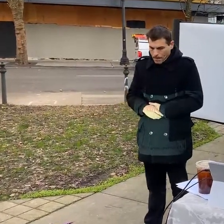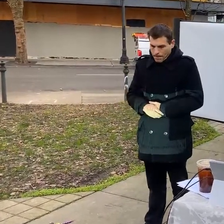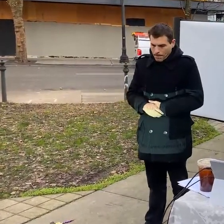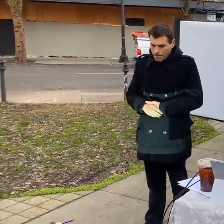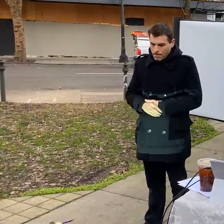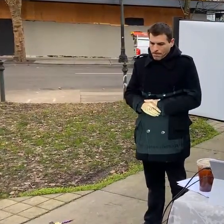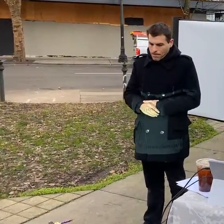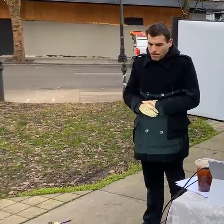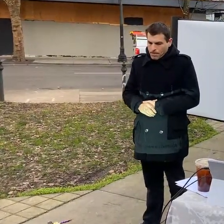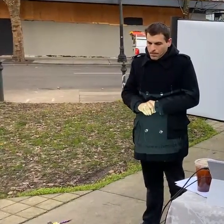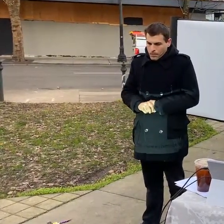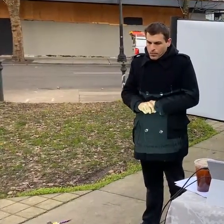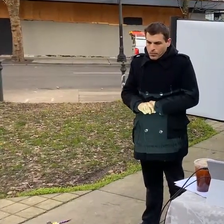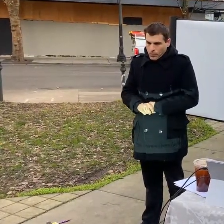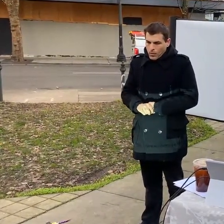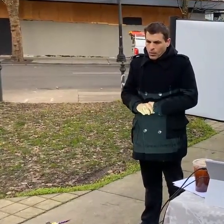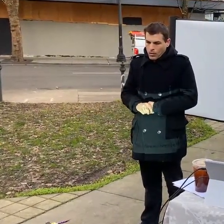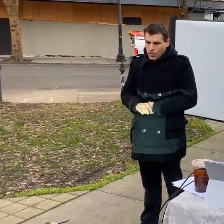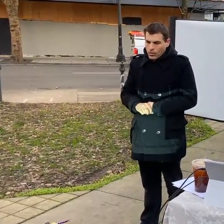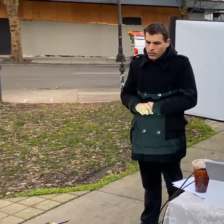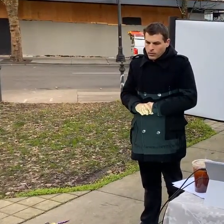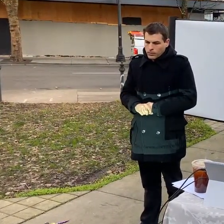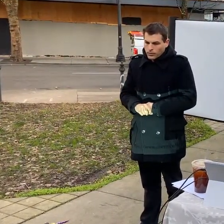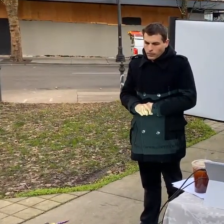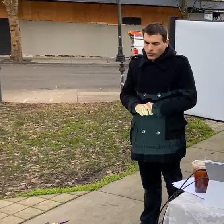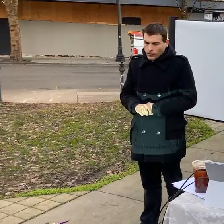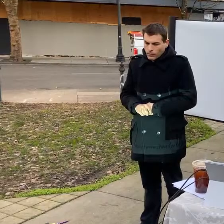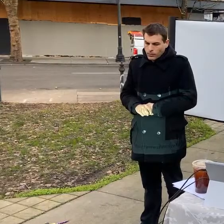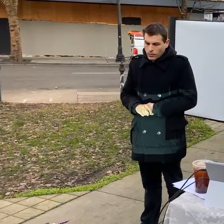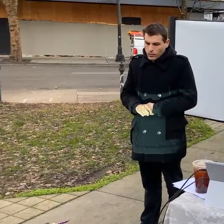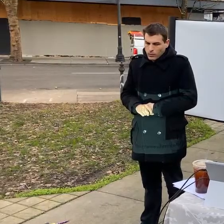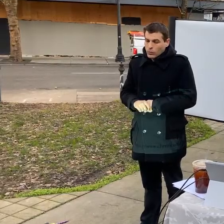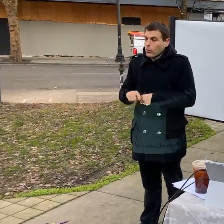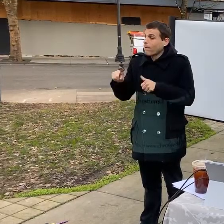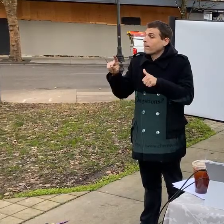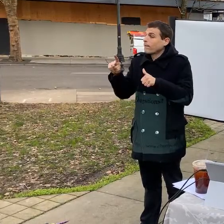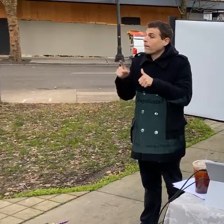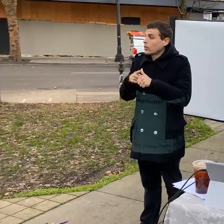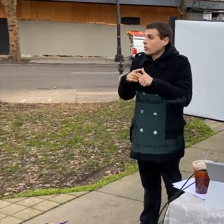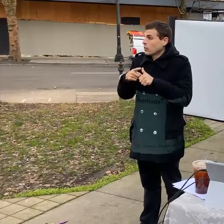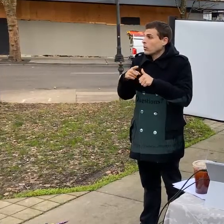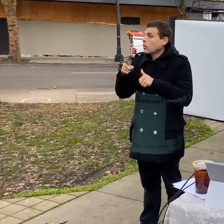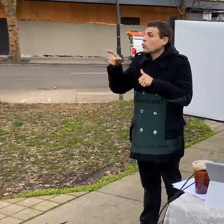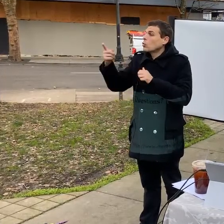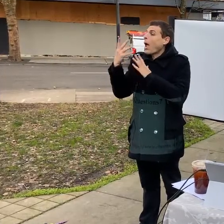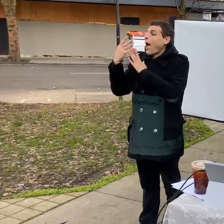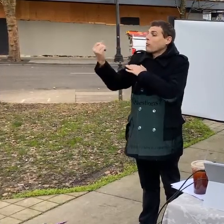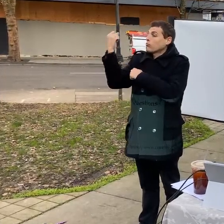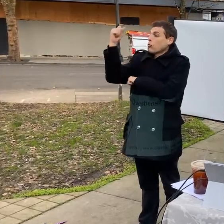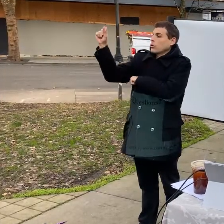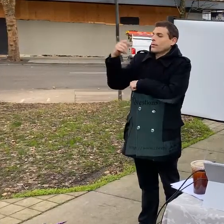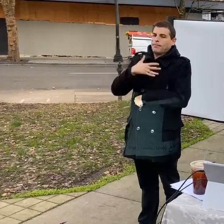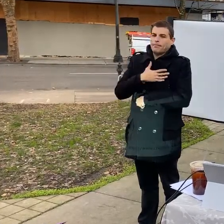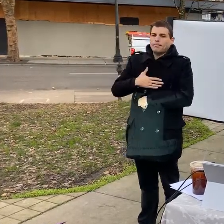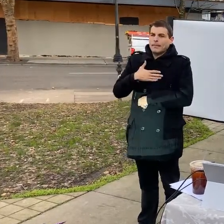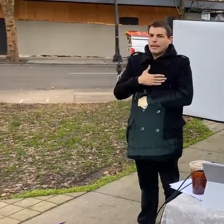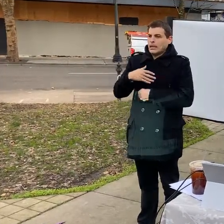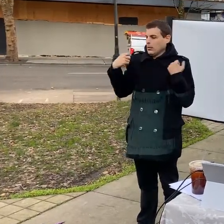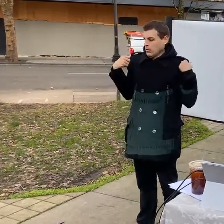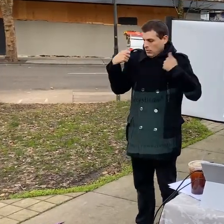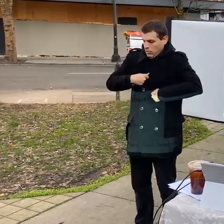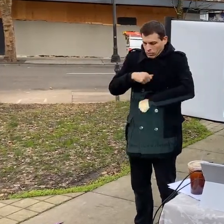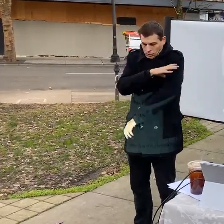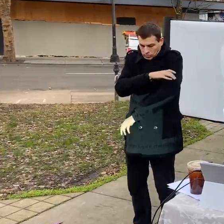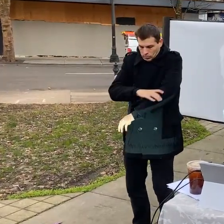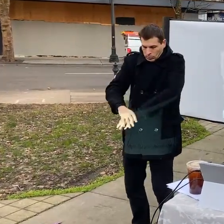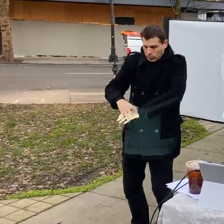so i think a really important thing is to try and cover as much of your skin as possible um even if you don't